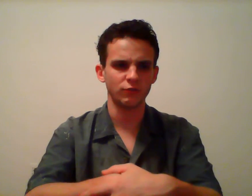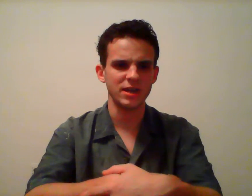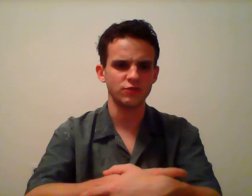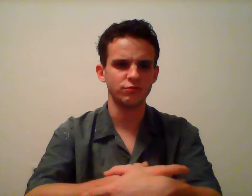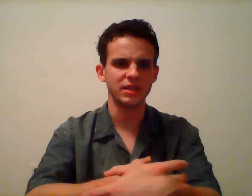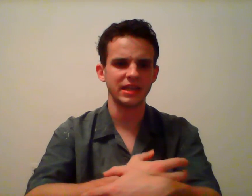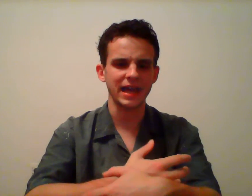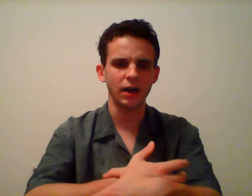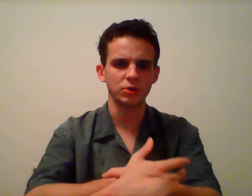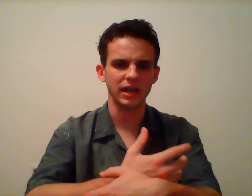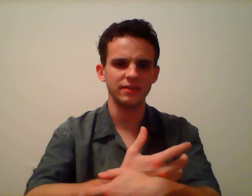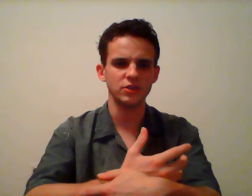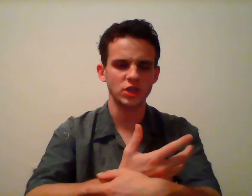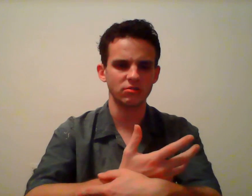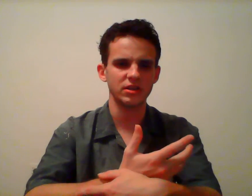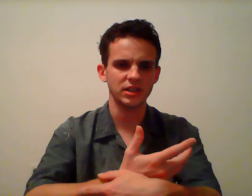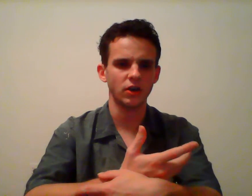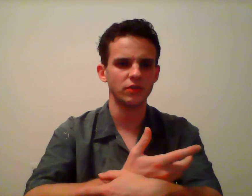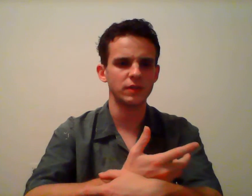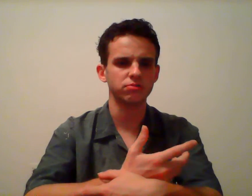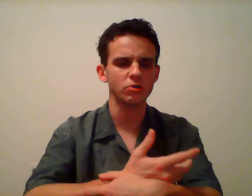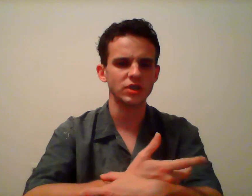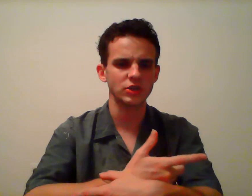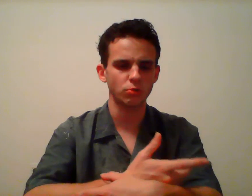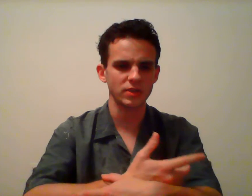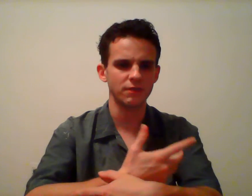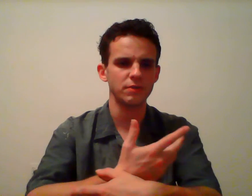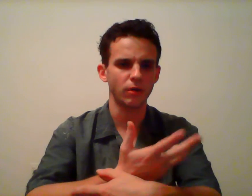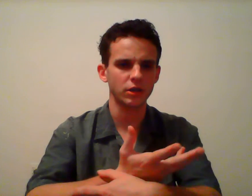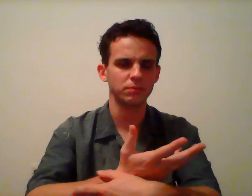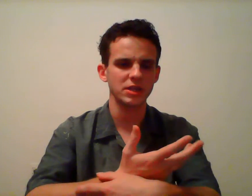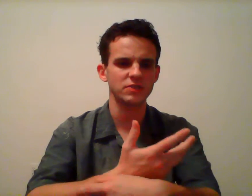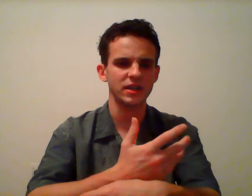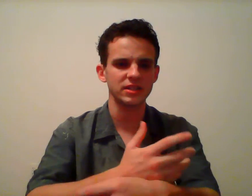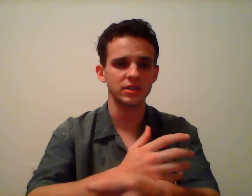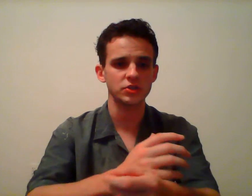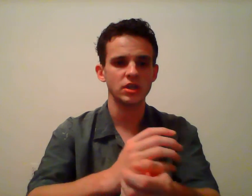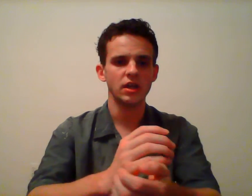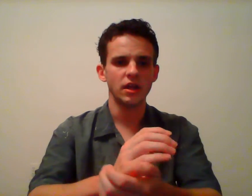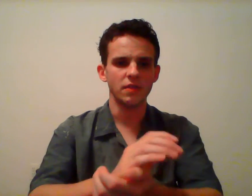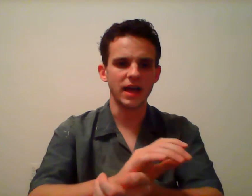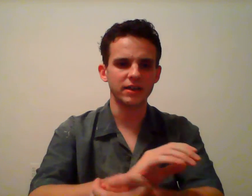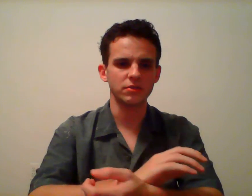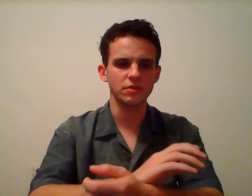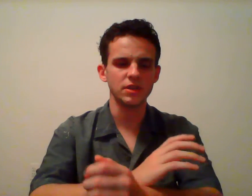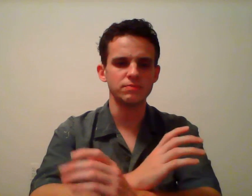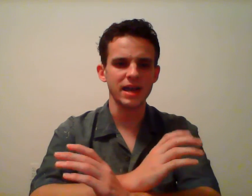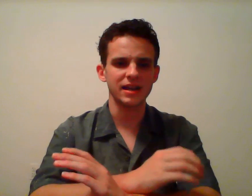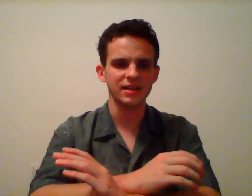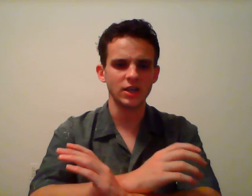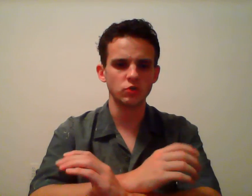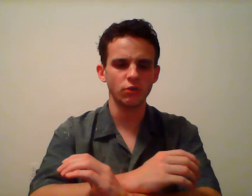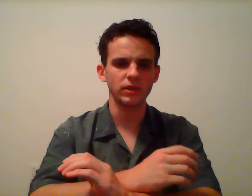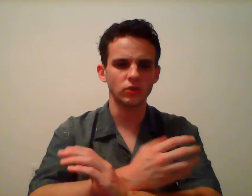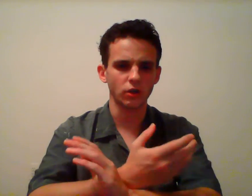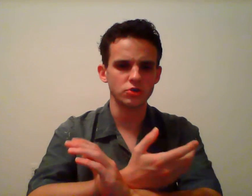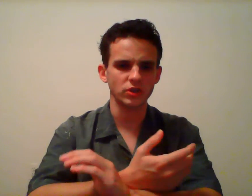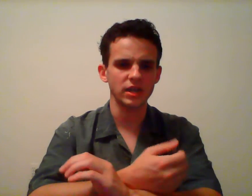of information from getting out. And the general idea on the pro side is more that of the marketplace of ideas that these bad ideas will be largely